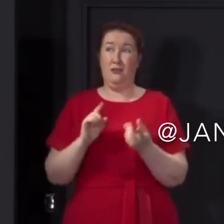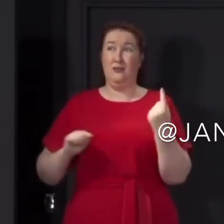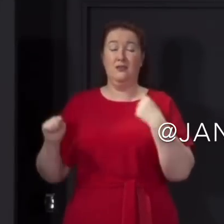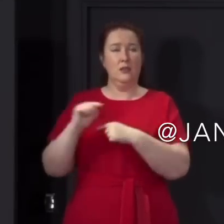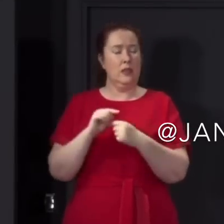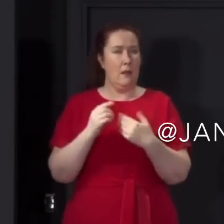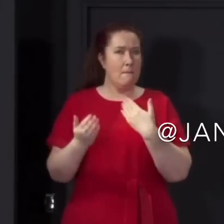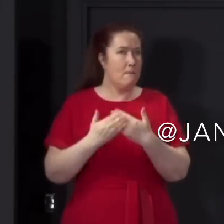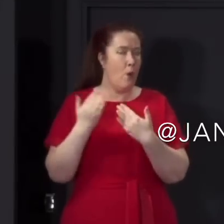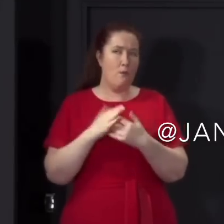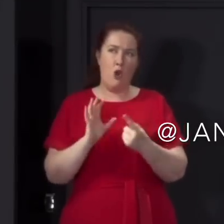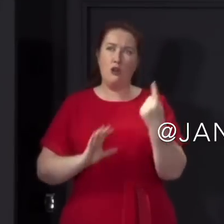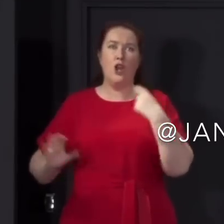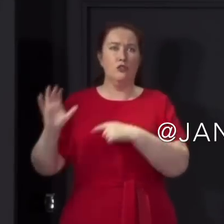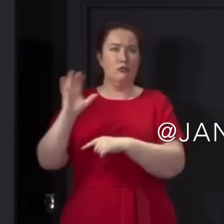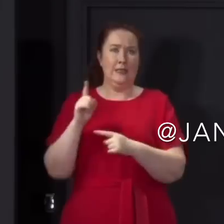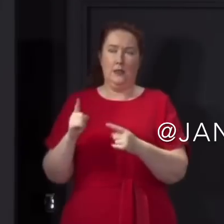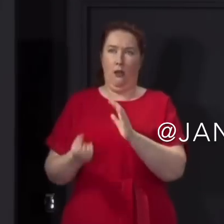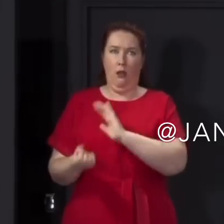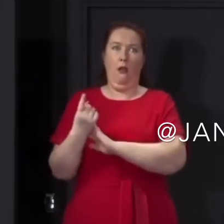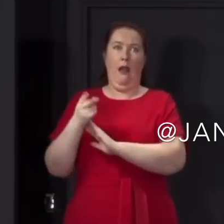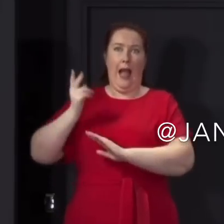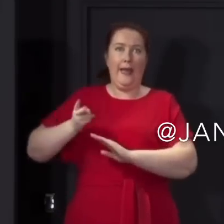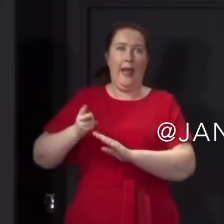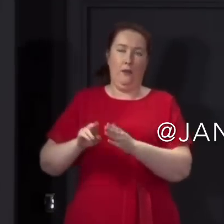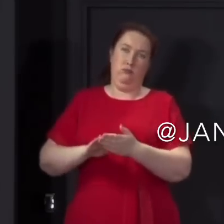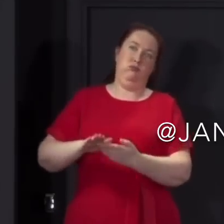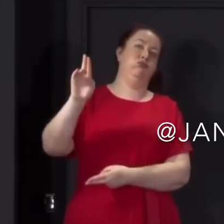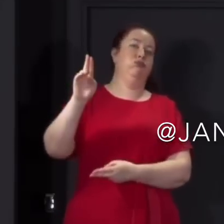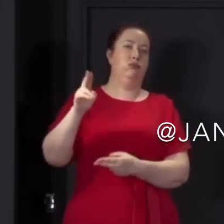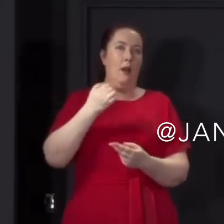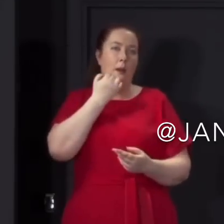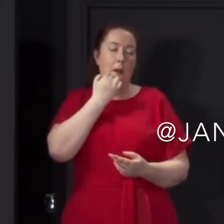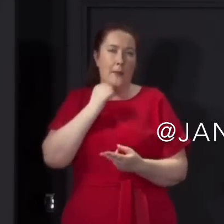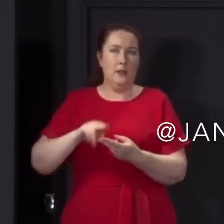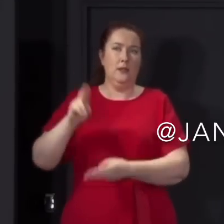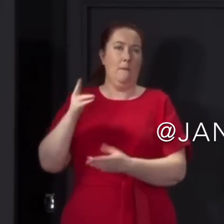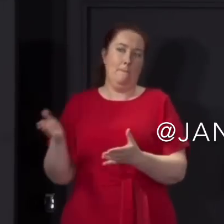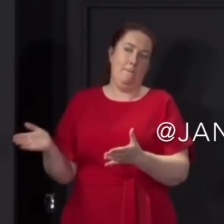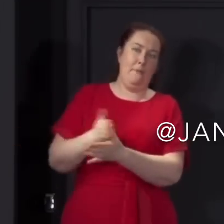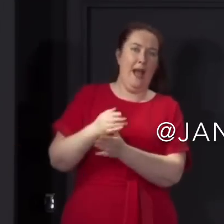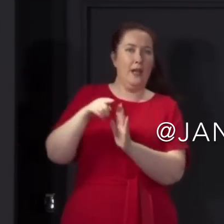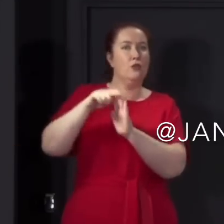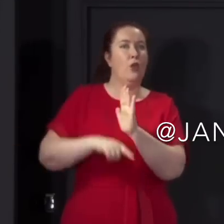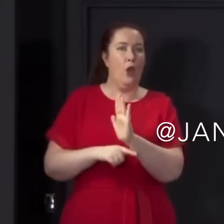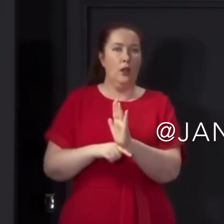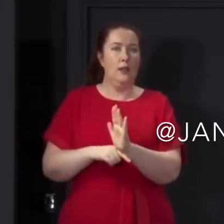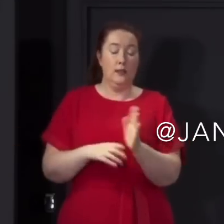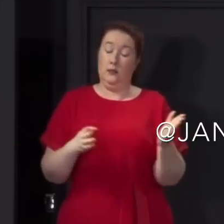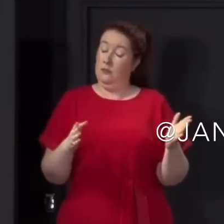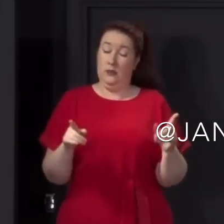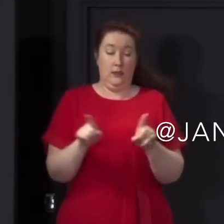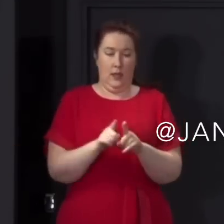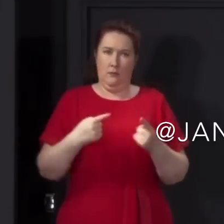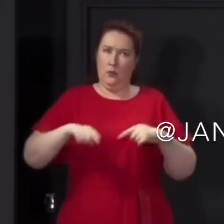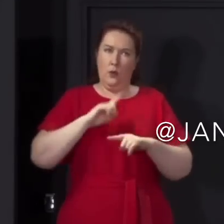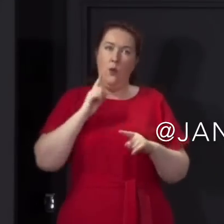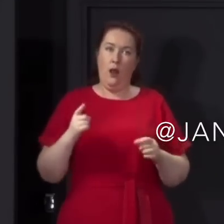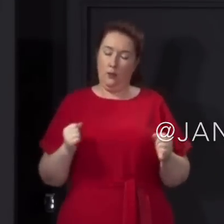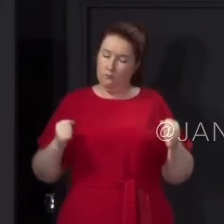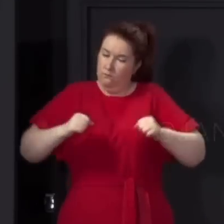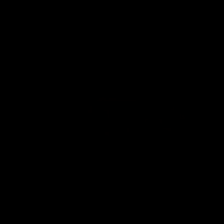fucking stick by the rules and stop travelling round the country to find a fucking pub. Honest to God, my heart's roasted with